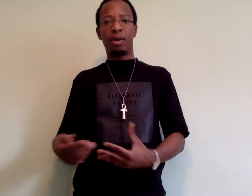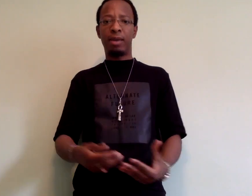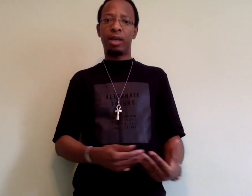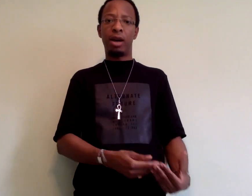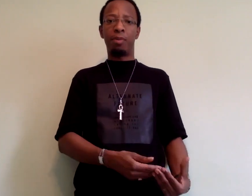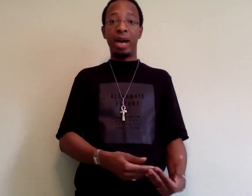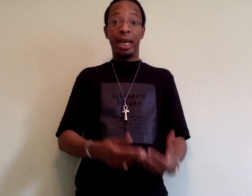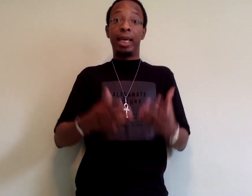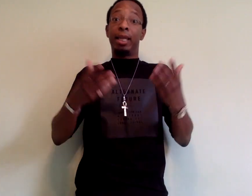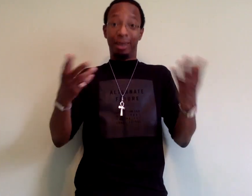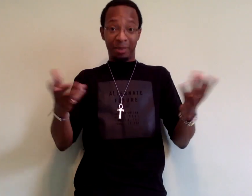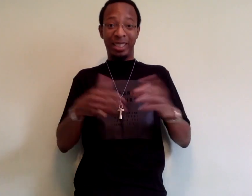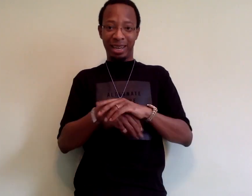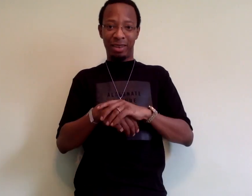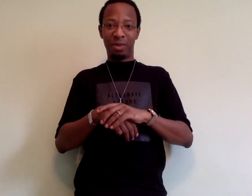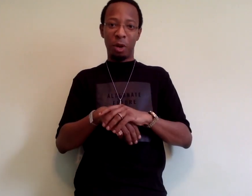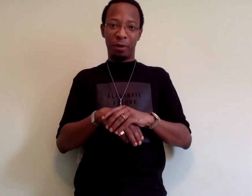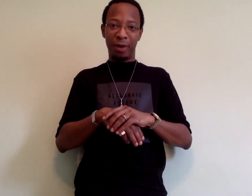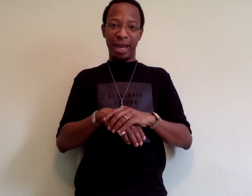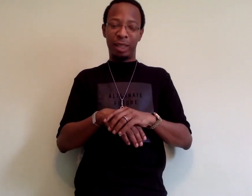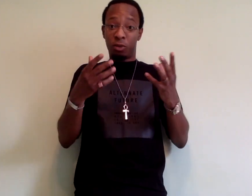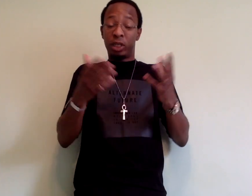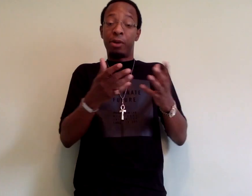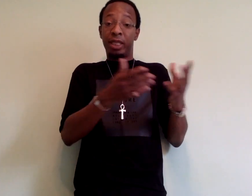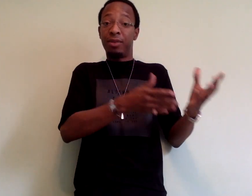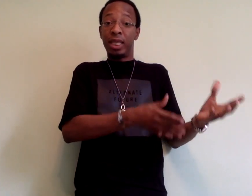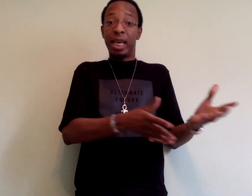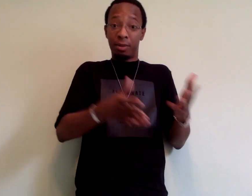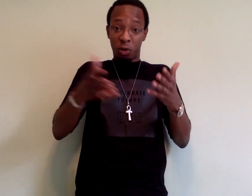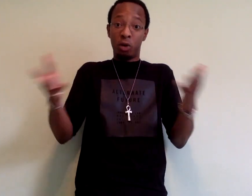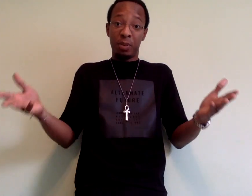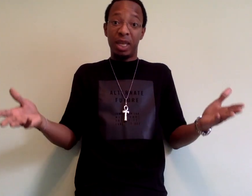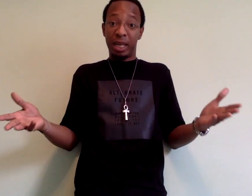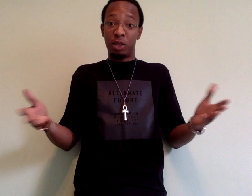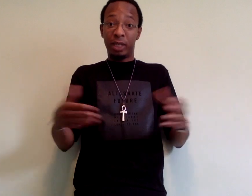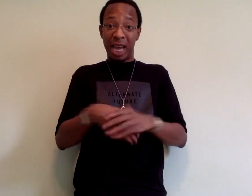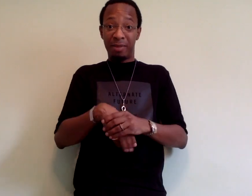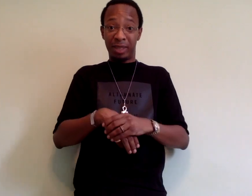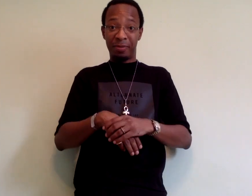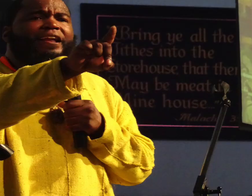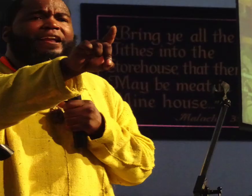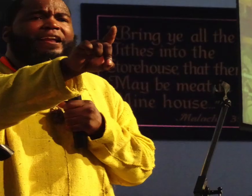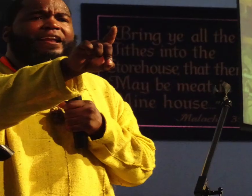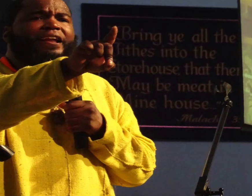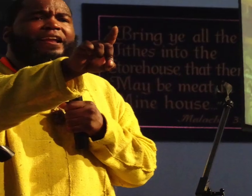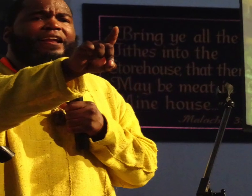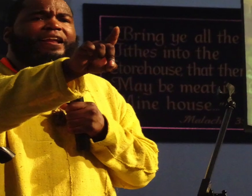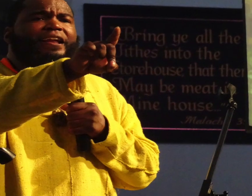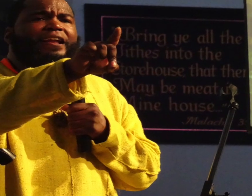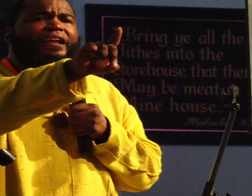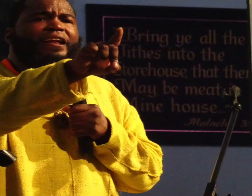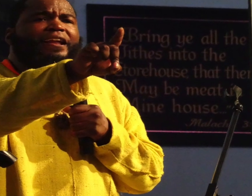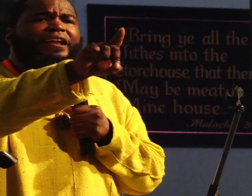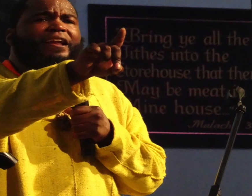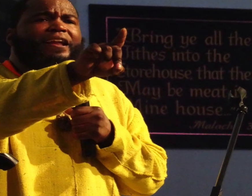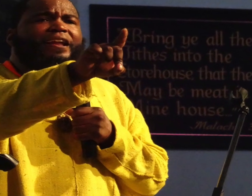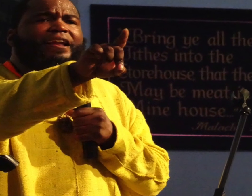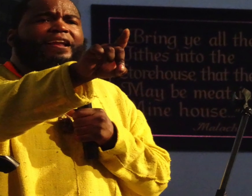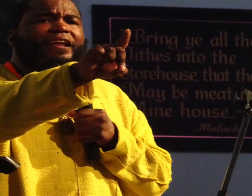giving up my libertarian bona fides, which I was even then only beginning to adopt. So these are the things that come to my mind when I hear